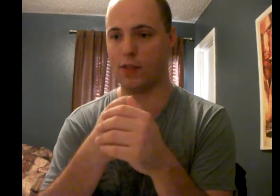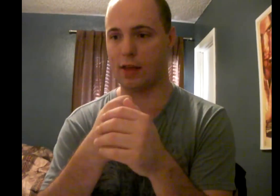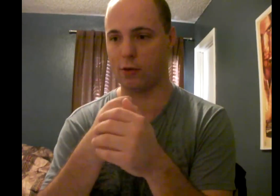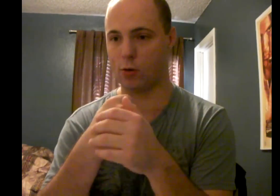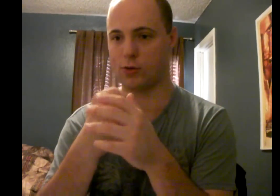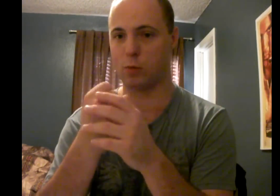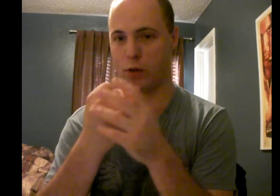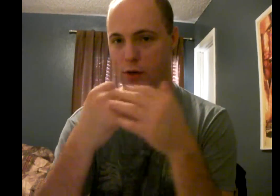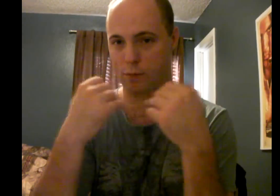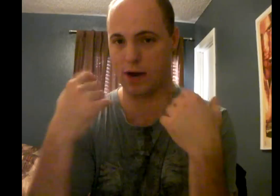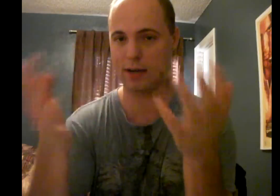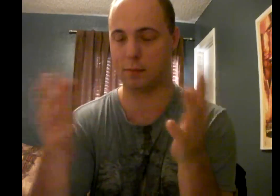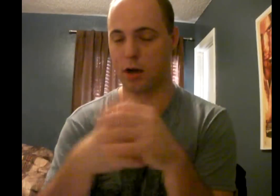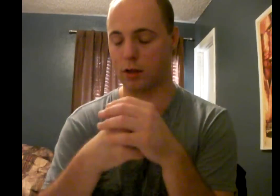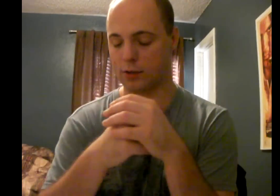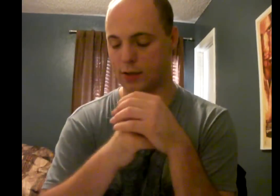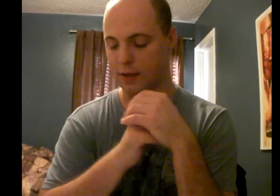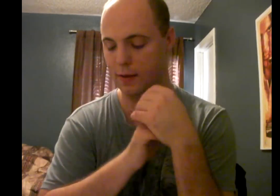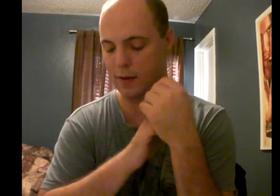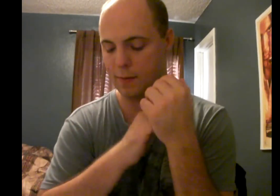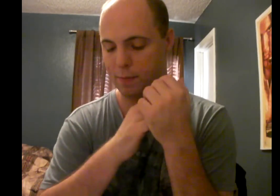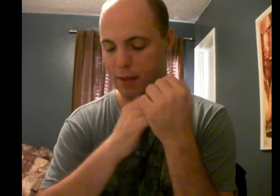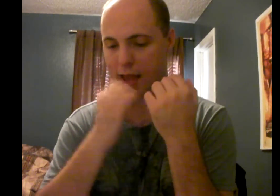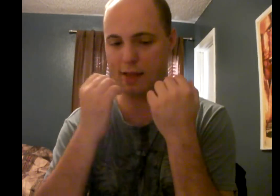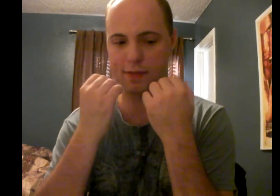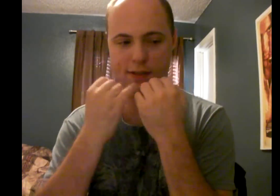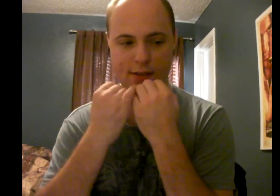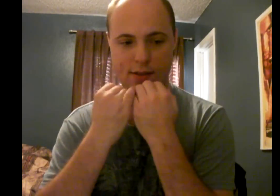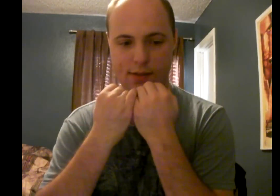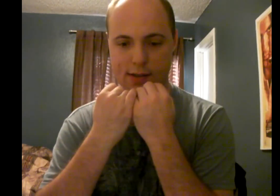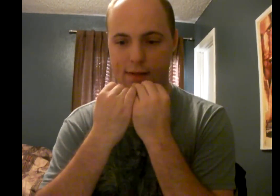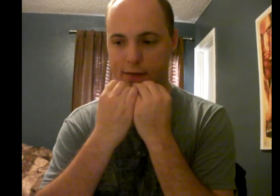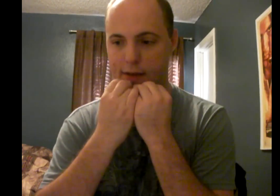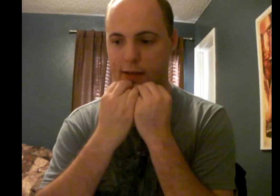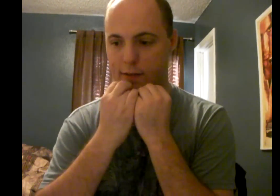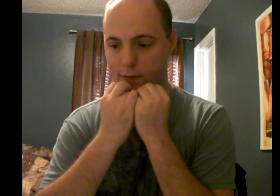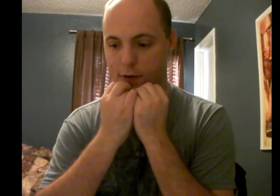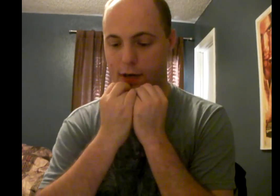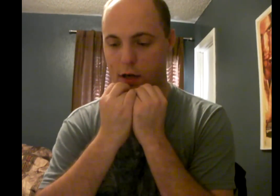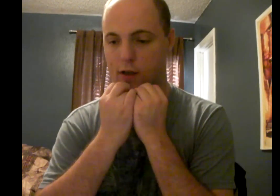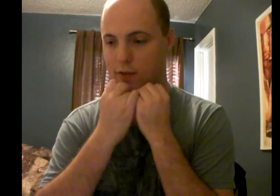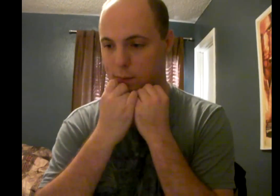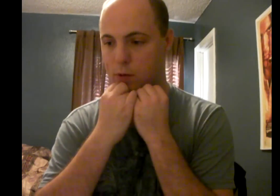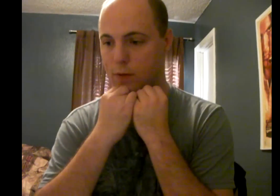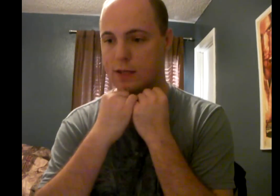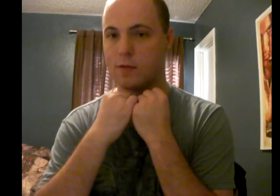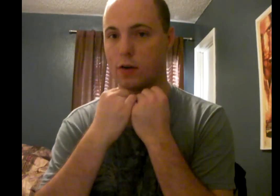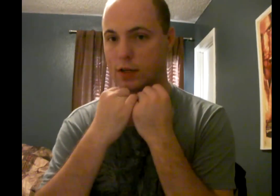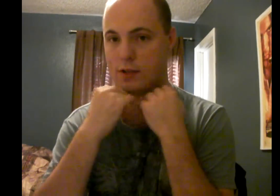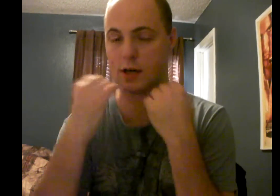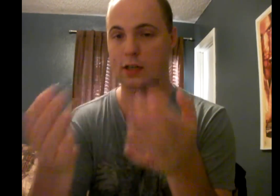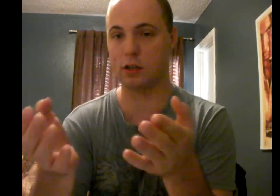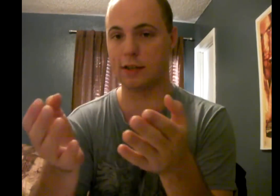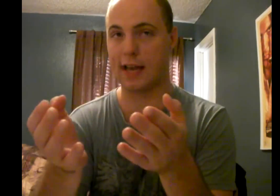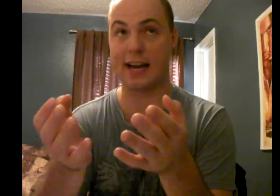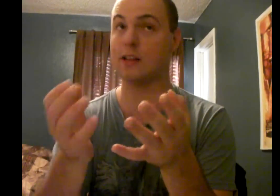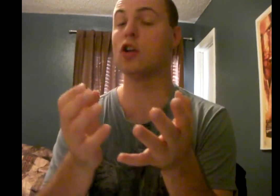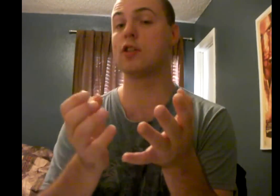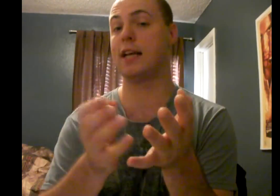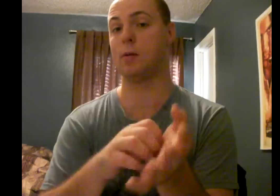a movie that throws in weird, random colors in it. And this is definitely a very colorful movie. It's very stunning to look at. And it looks